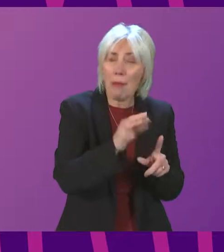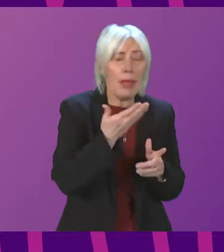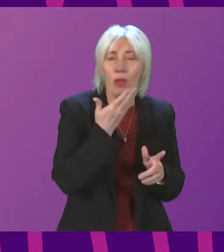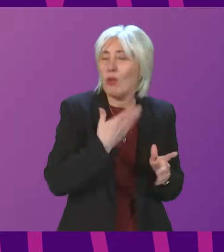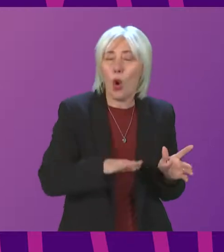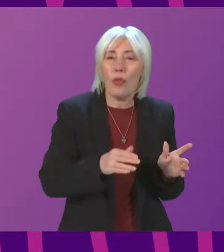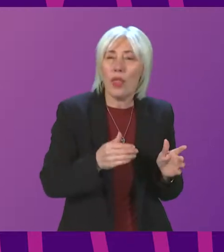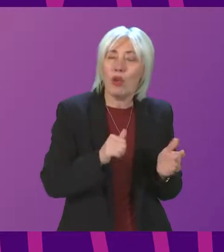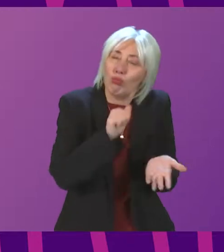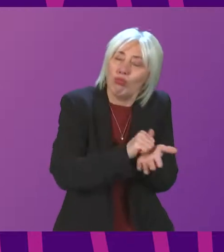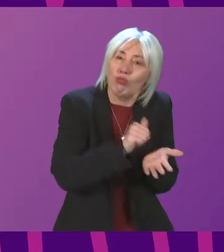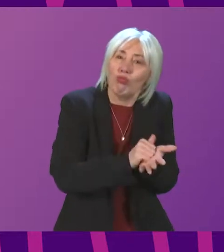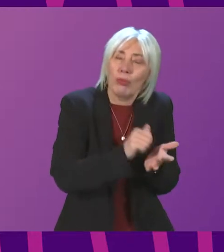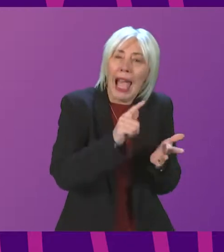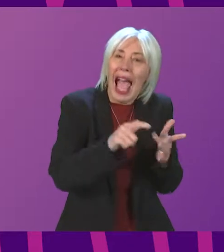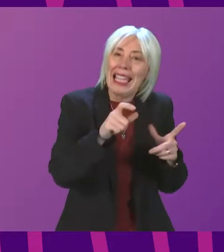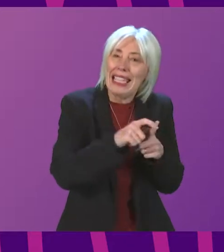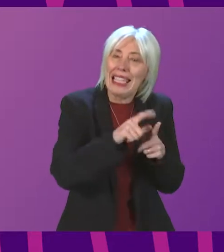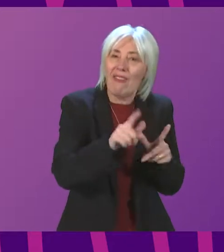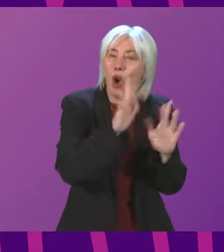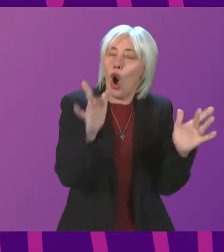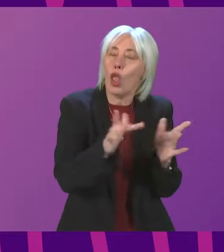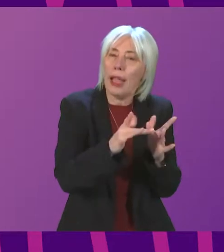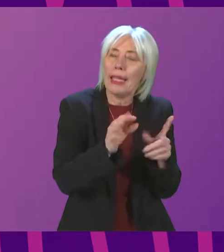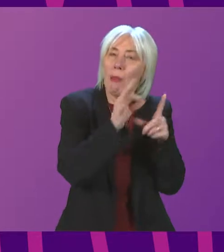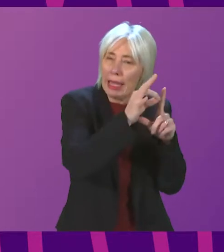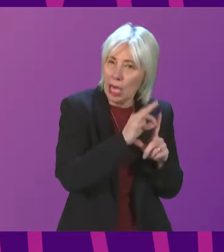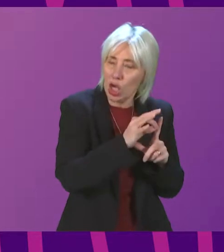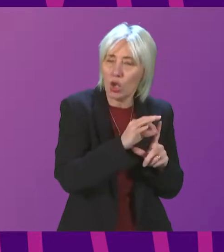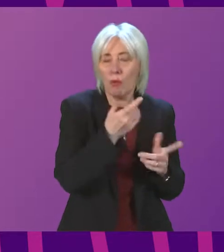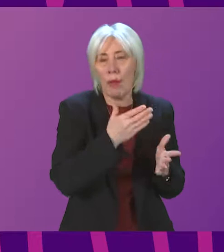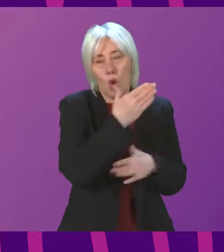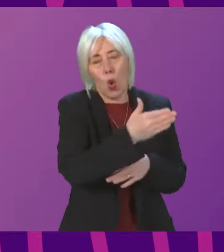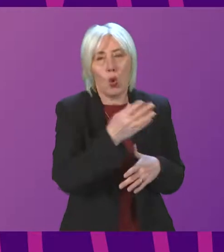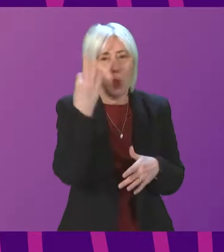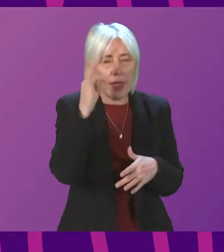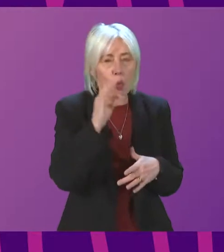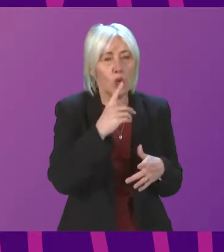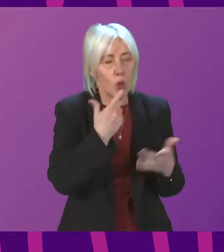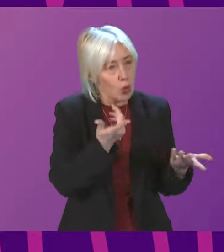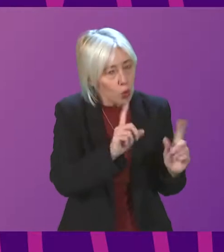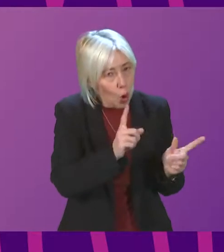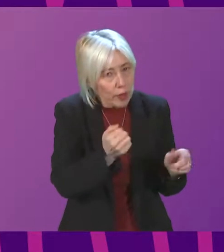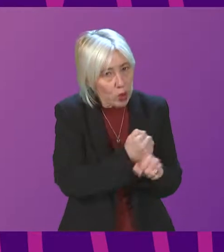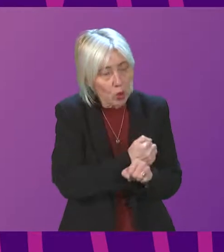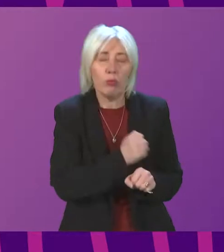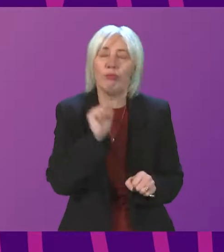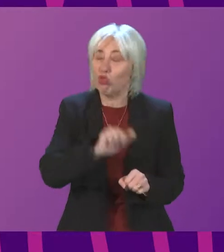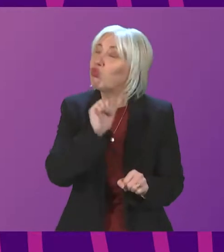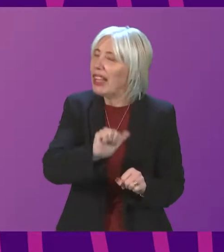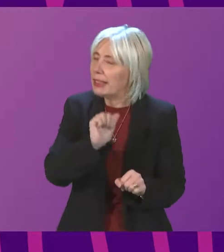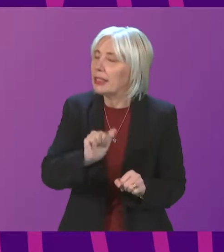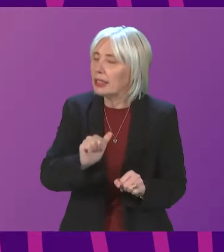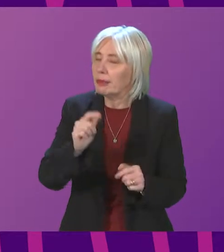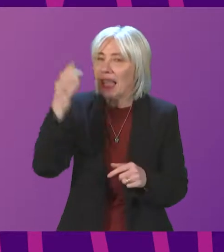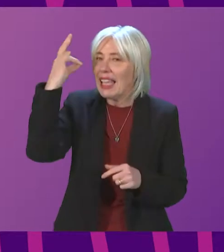identifications for online applications. Thank you, Siobhan Brown, for your question. She's right. Local authorities play a really vital part